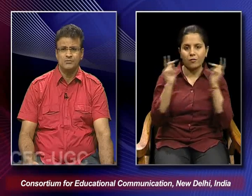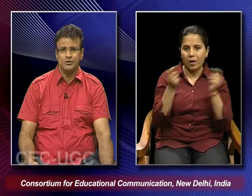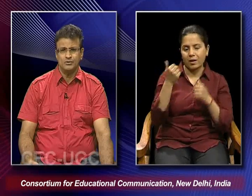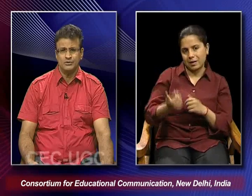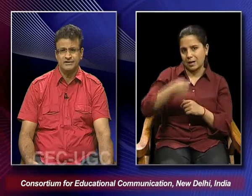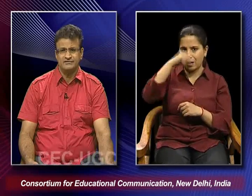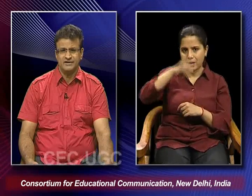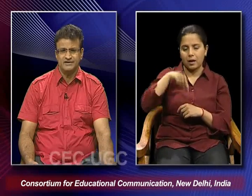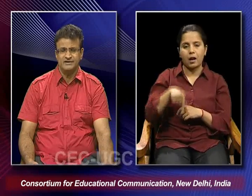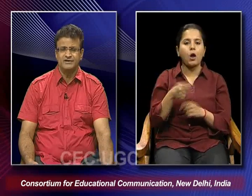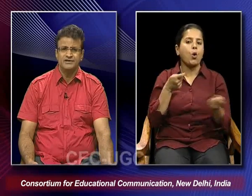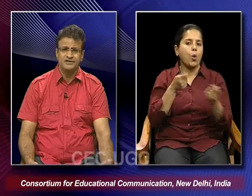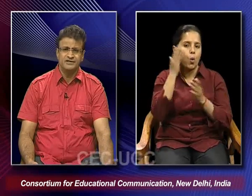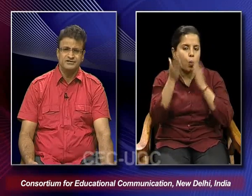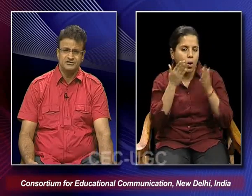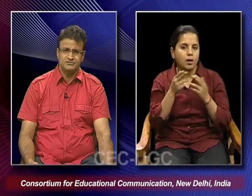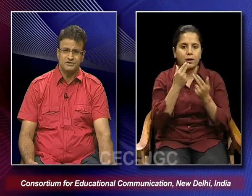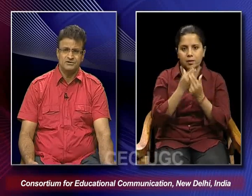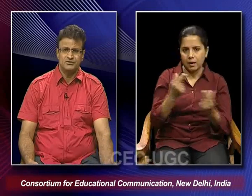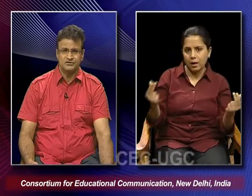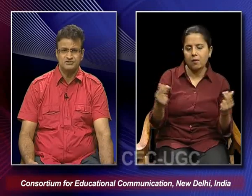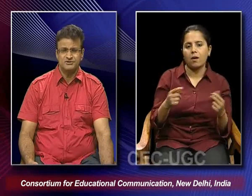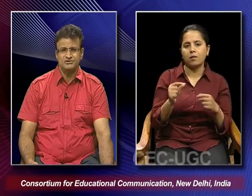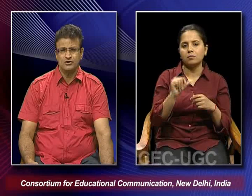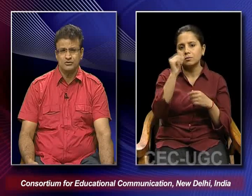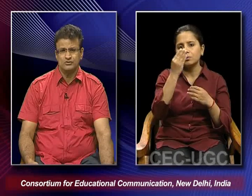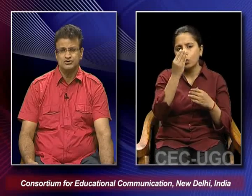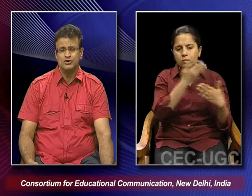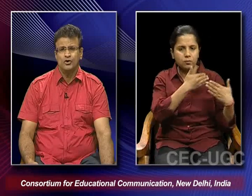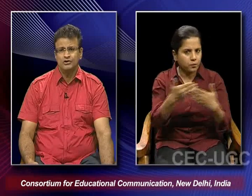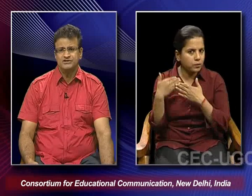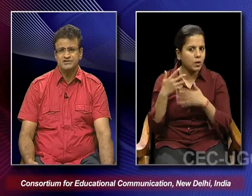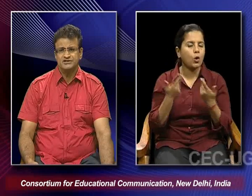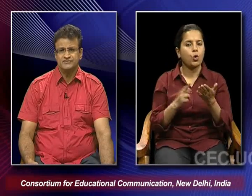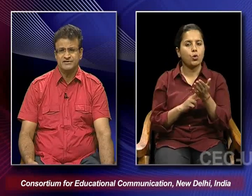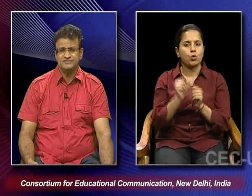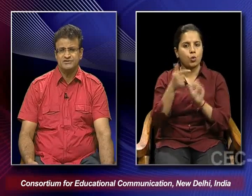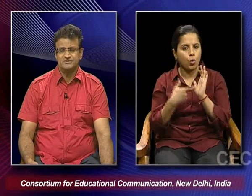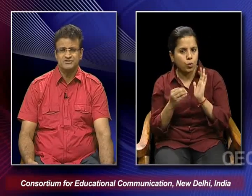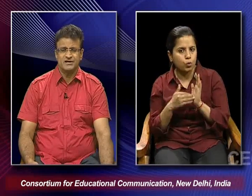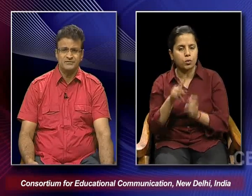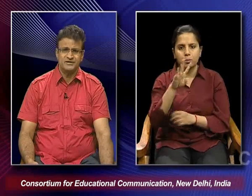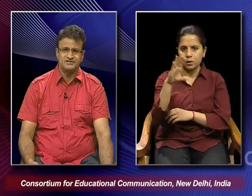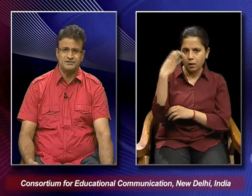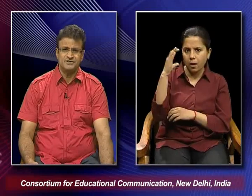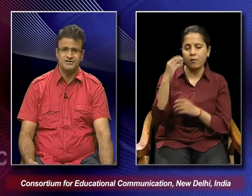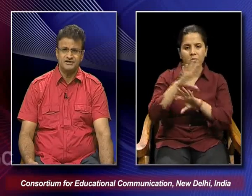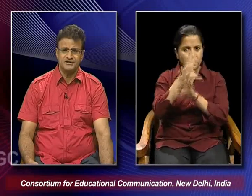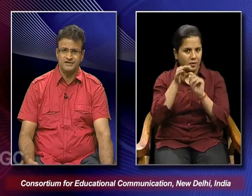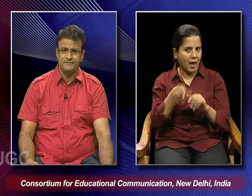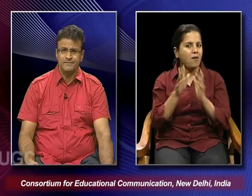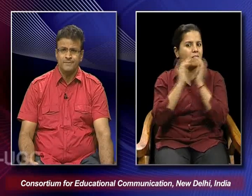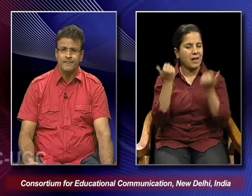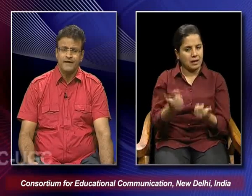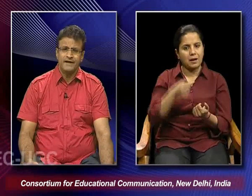talk about Holi, Diwali, Eid, Christmas, Noros all these kinds of festivals which are being celebrated in